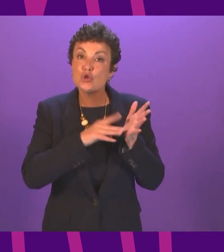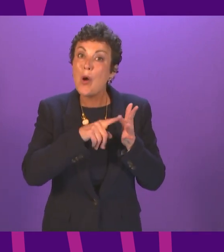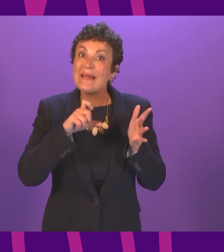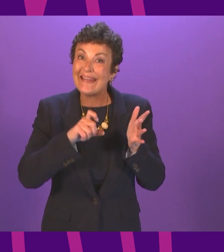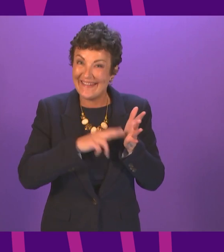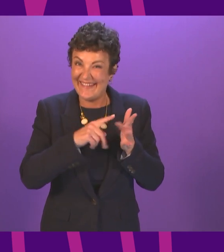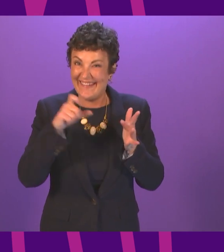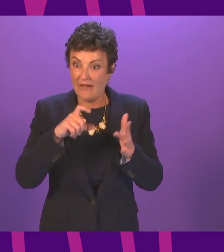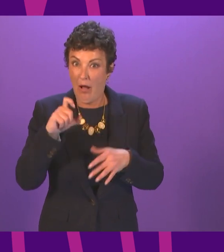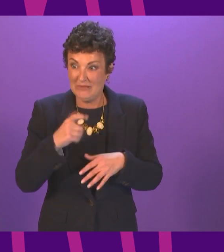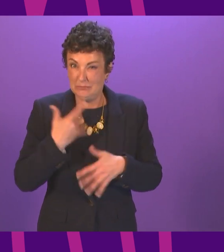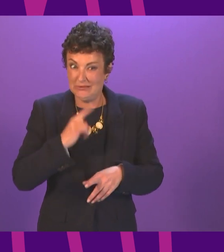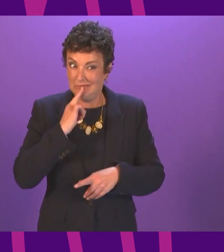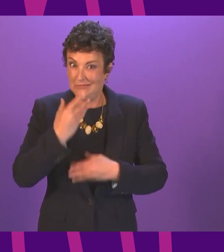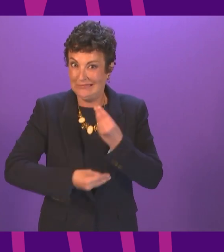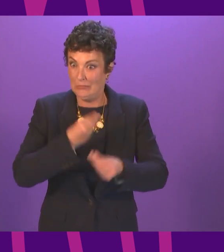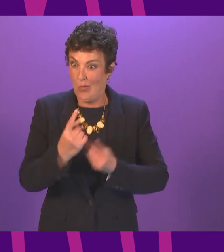chaos at the heart of the UK